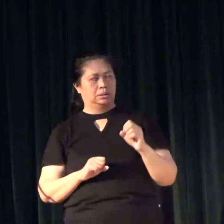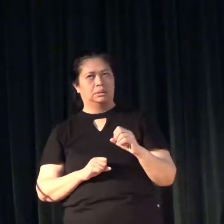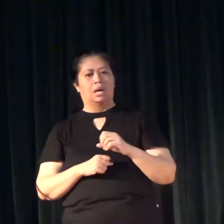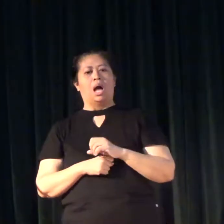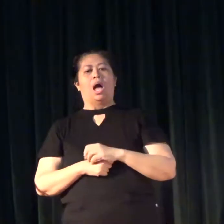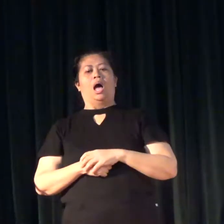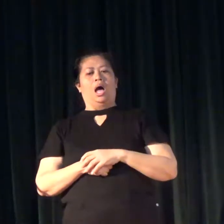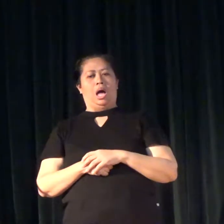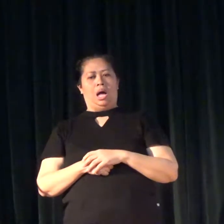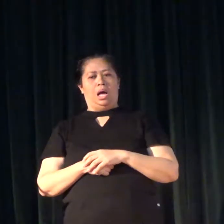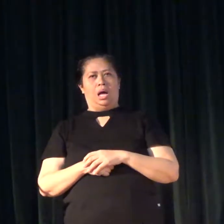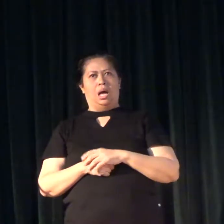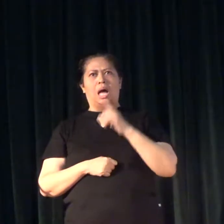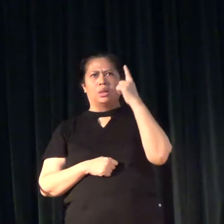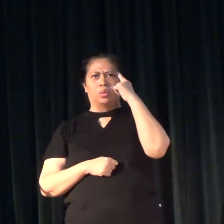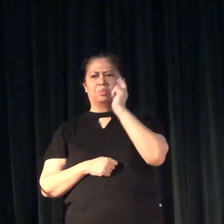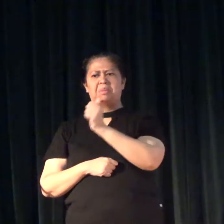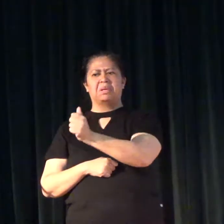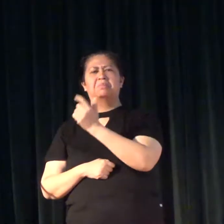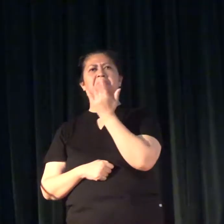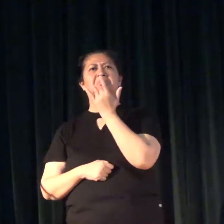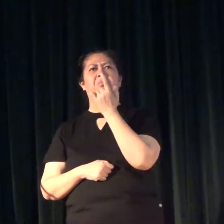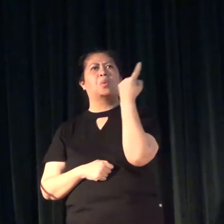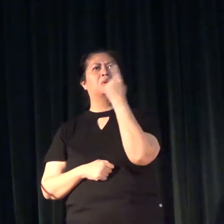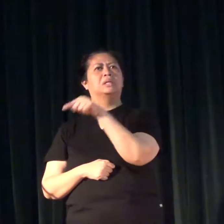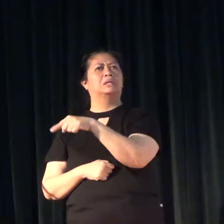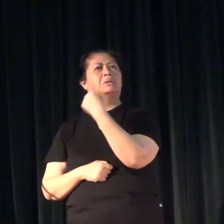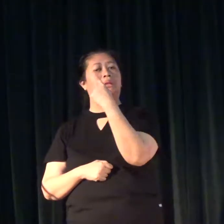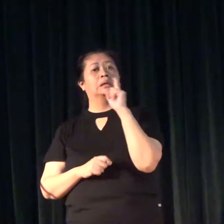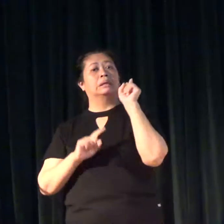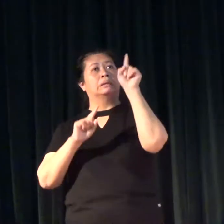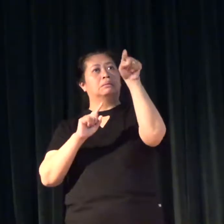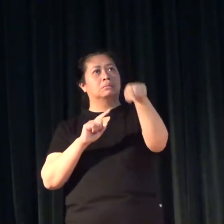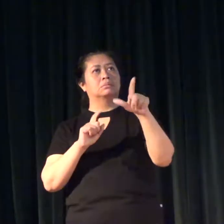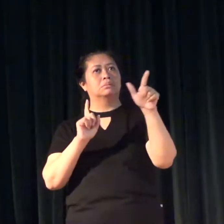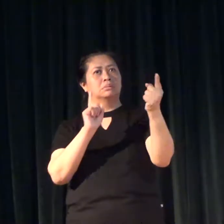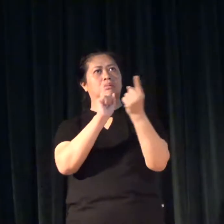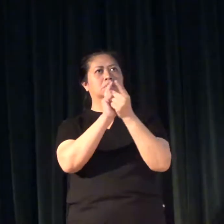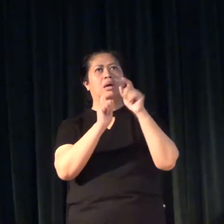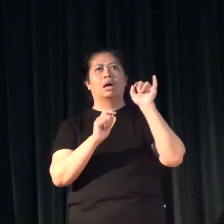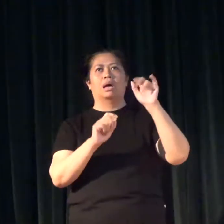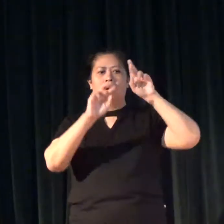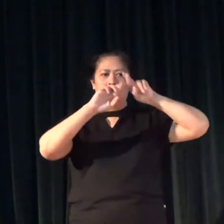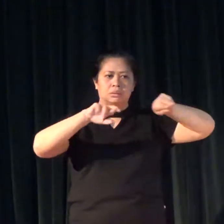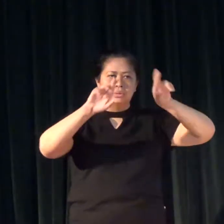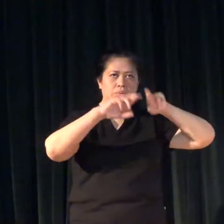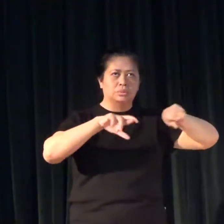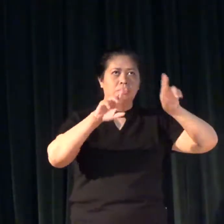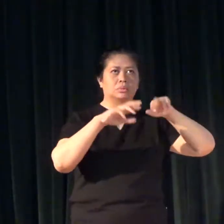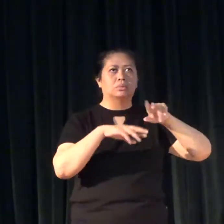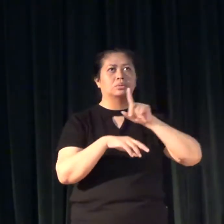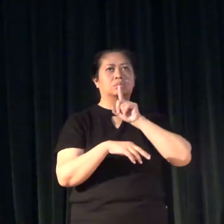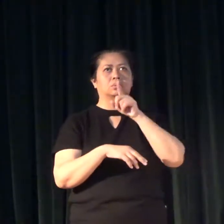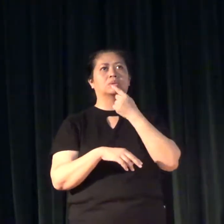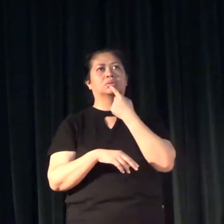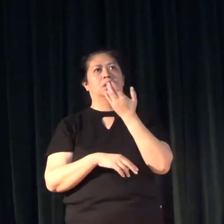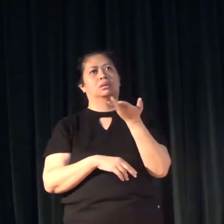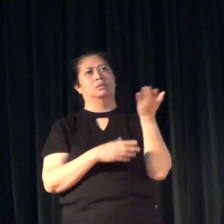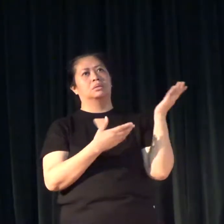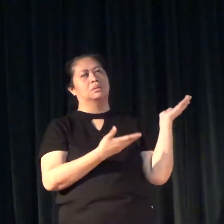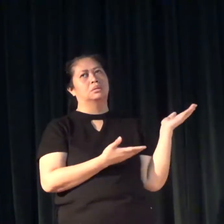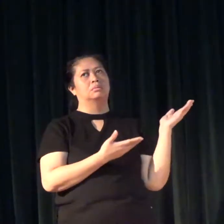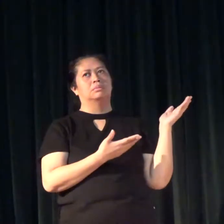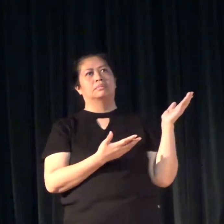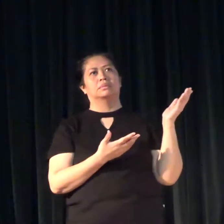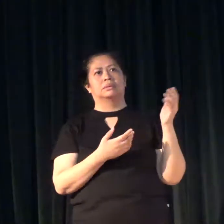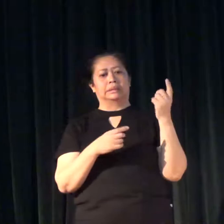So I thought it was just a personal preference until I found research that says already